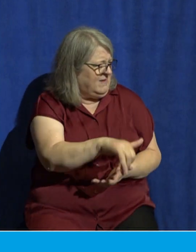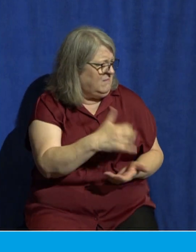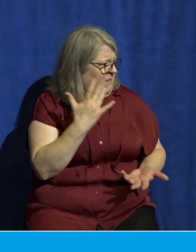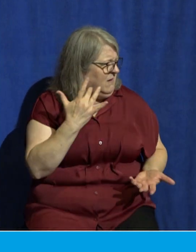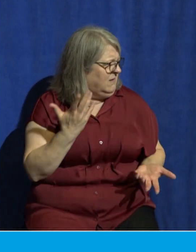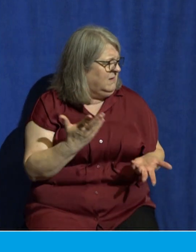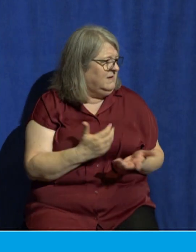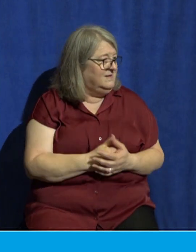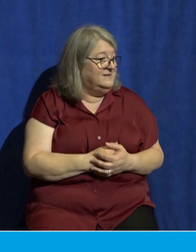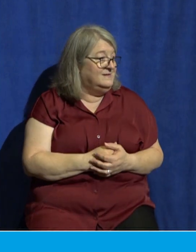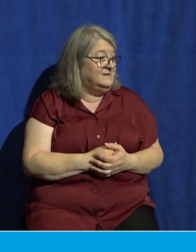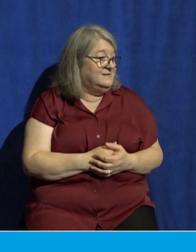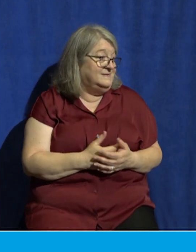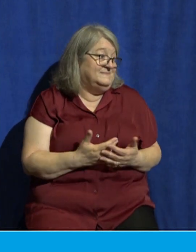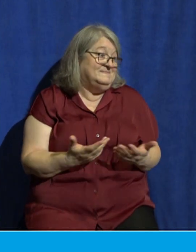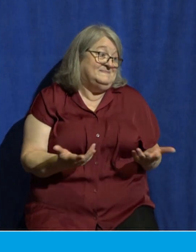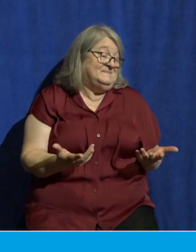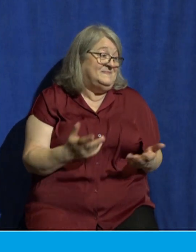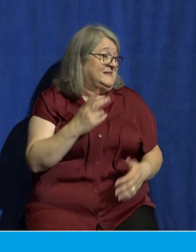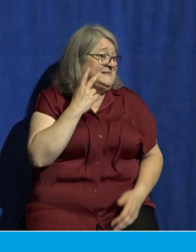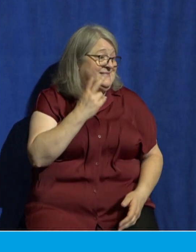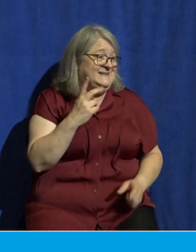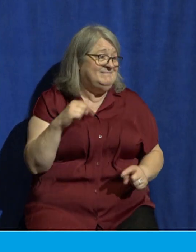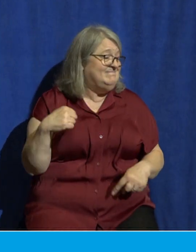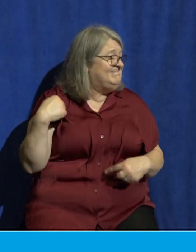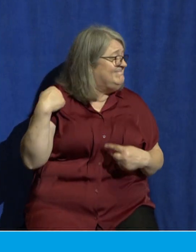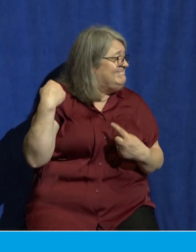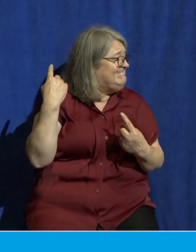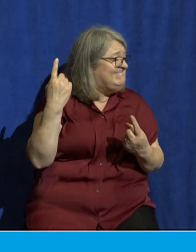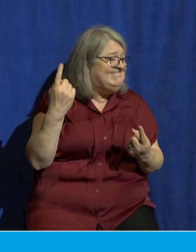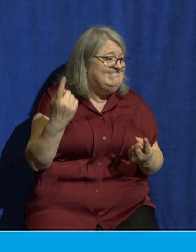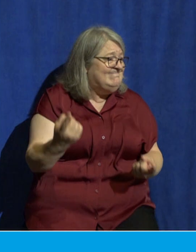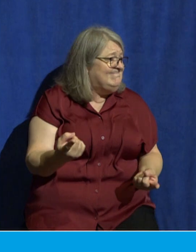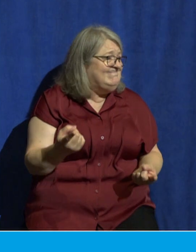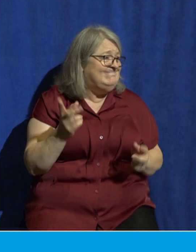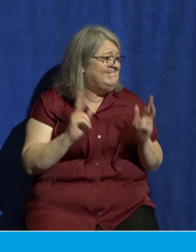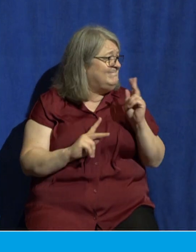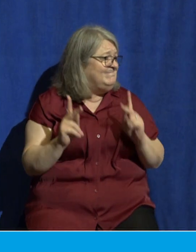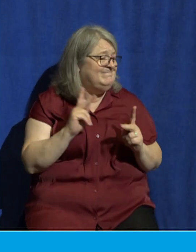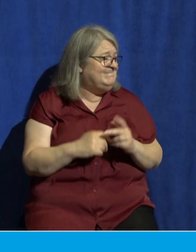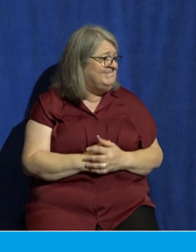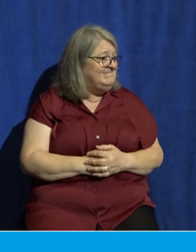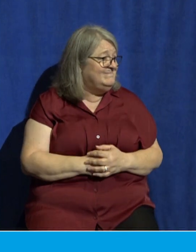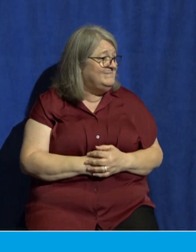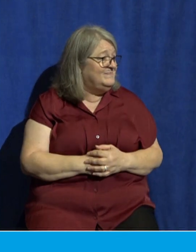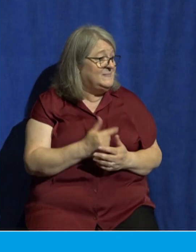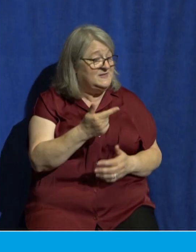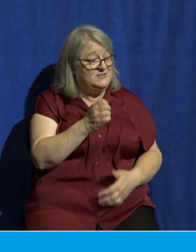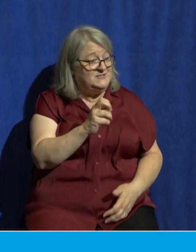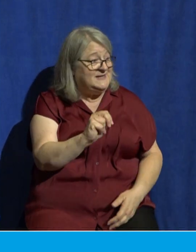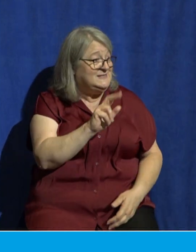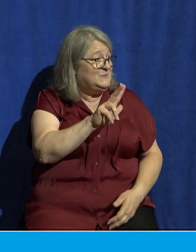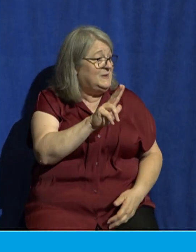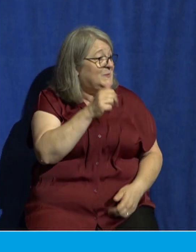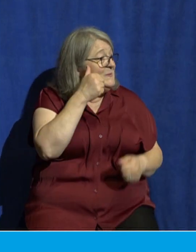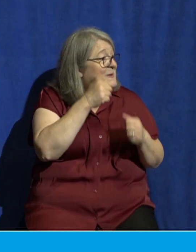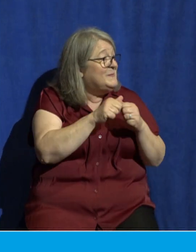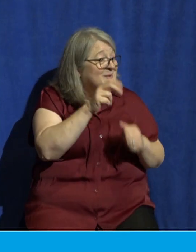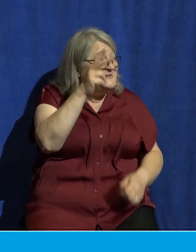well listen we've seen this from the beginning of human history back in Genesis 3 Satan prayed on Eve's desires and fears